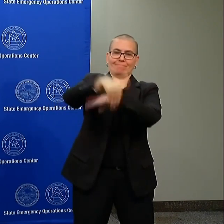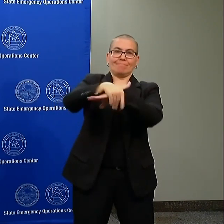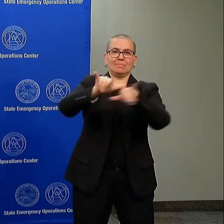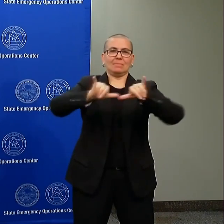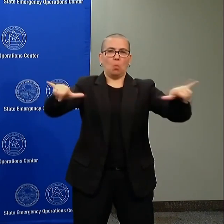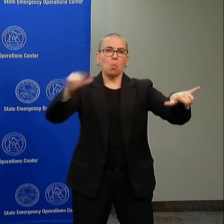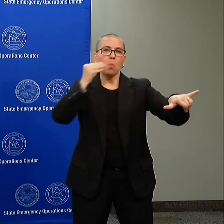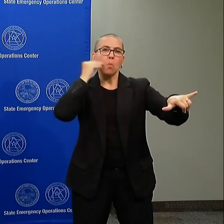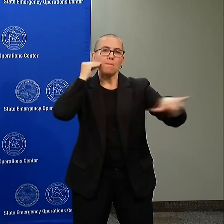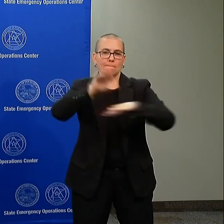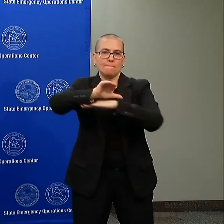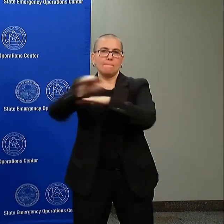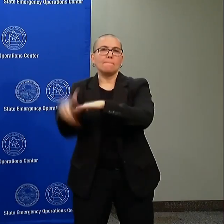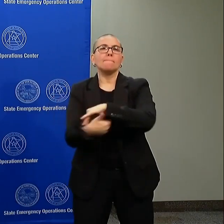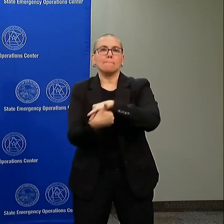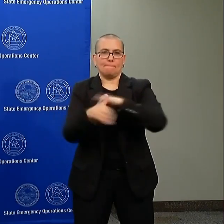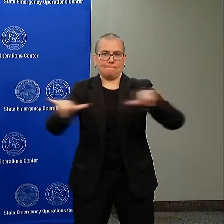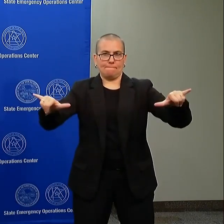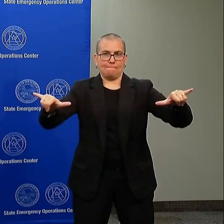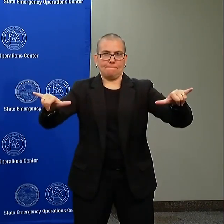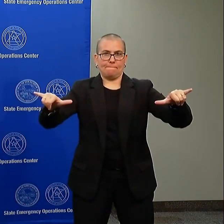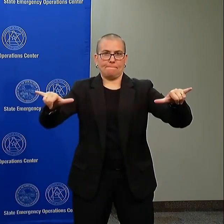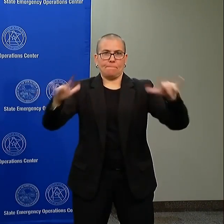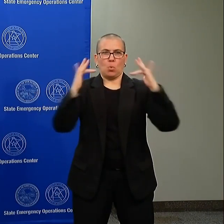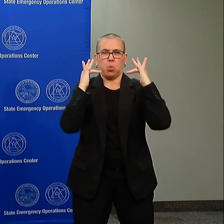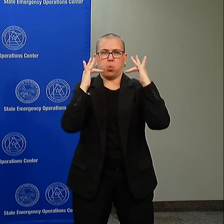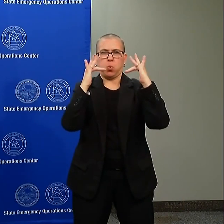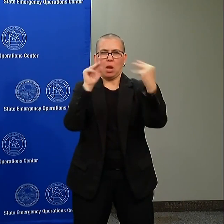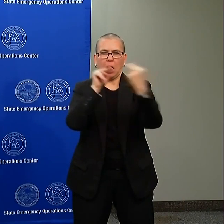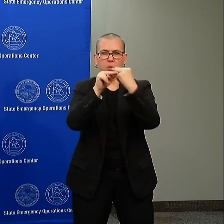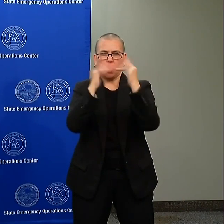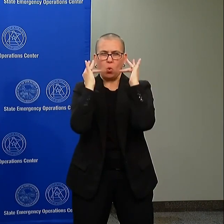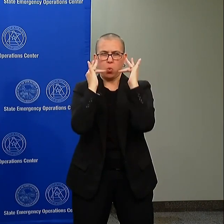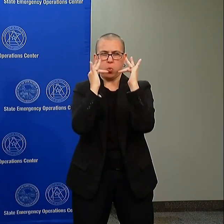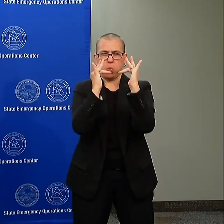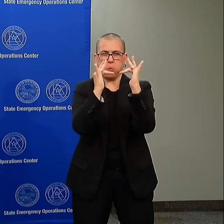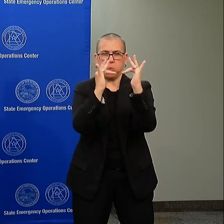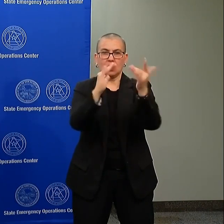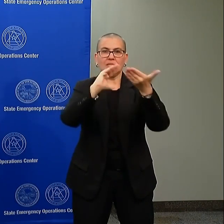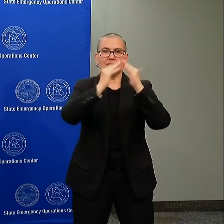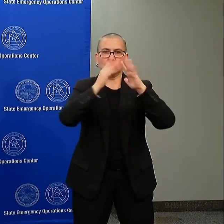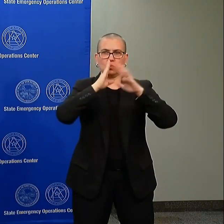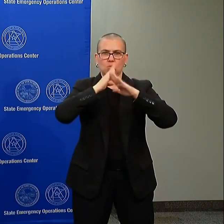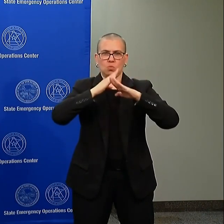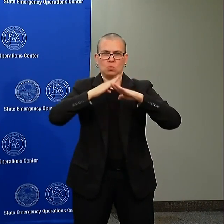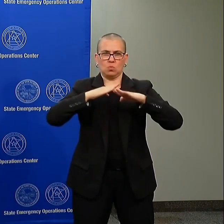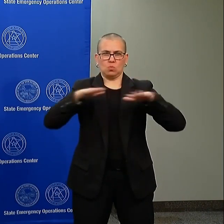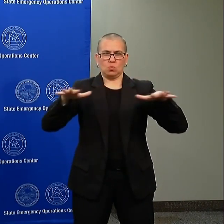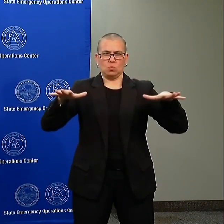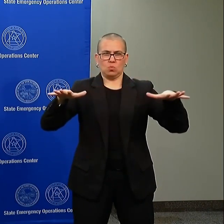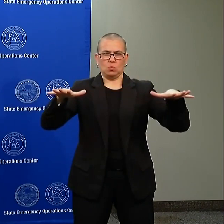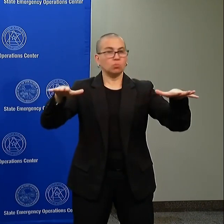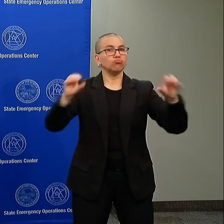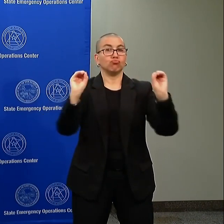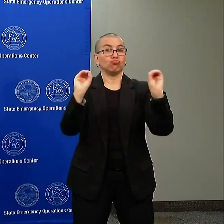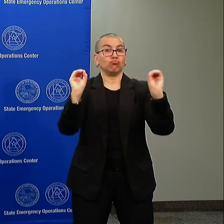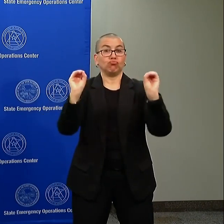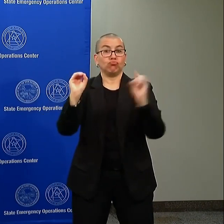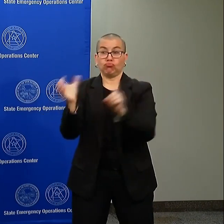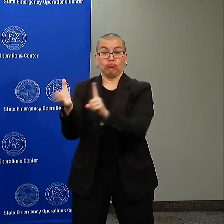we didn't make an enormous number of arrests. But every single person we arrested last night, I'm told,